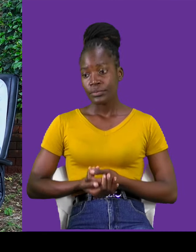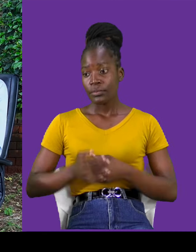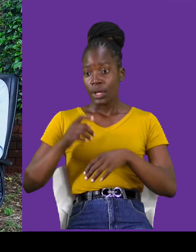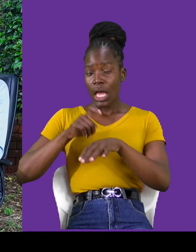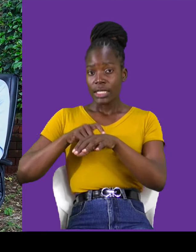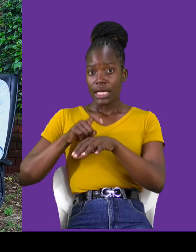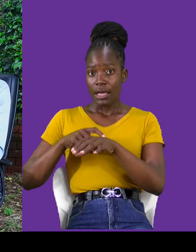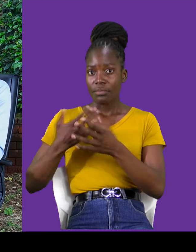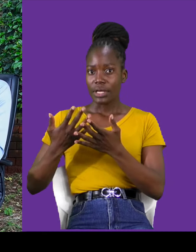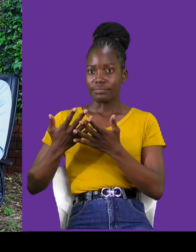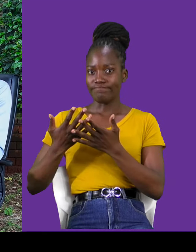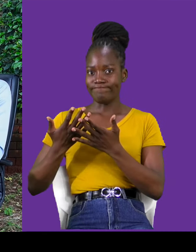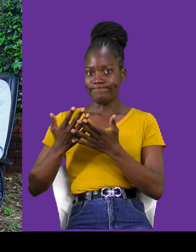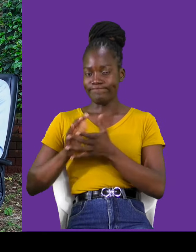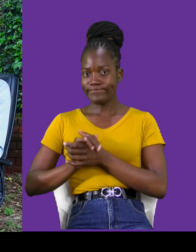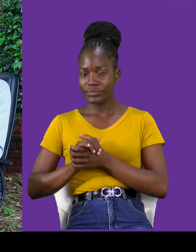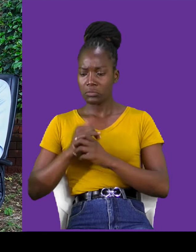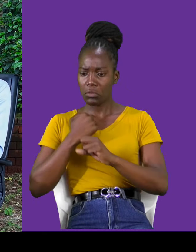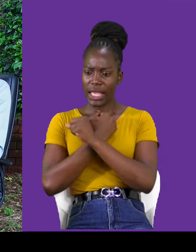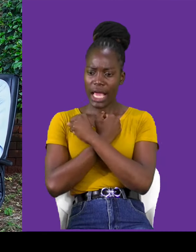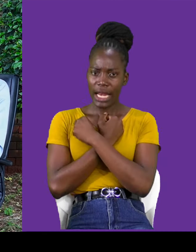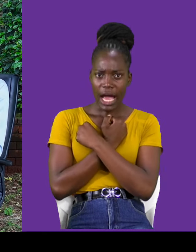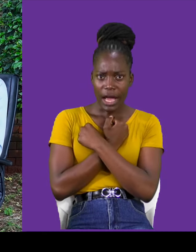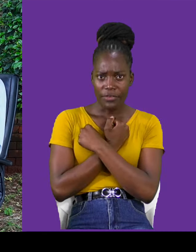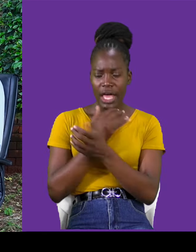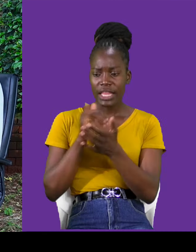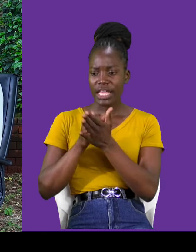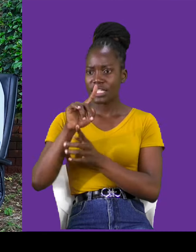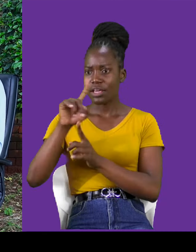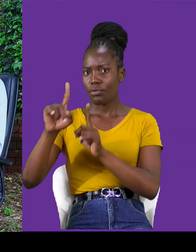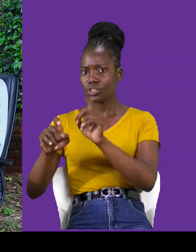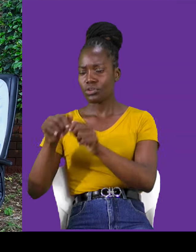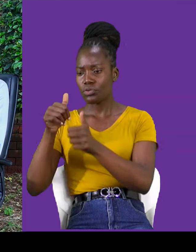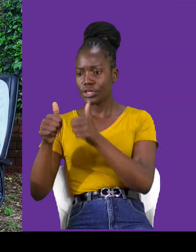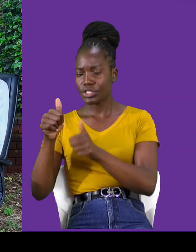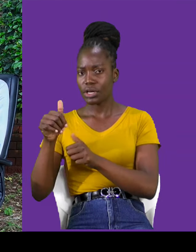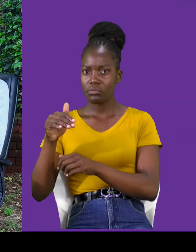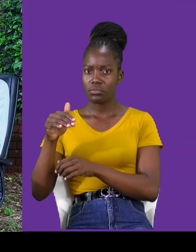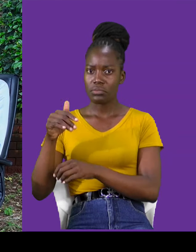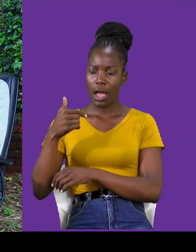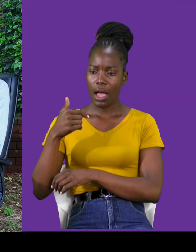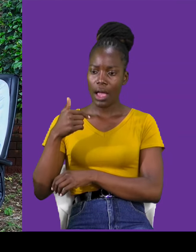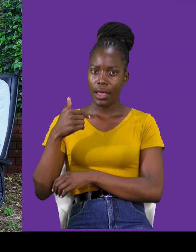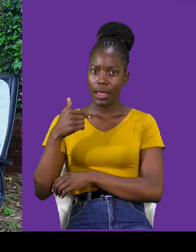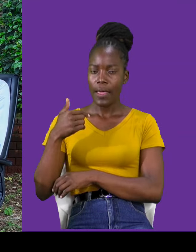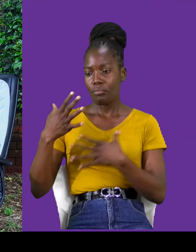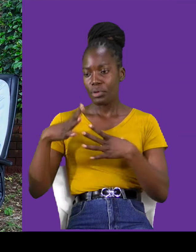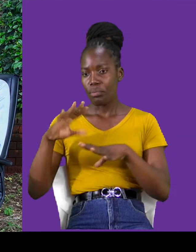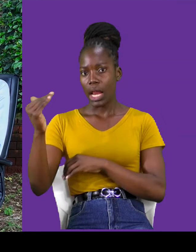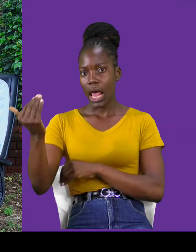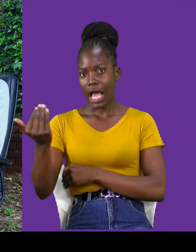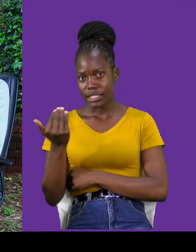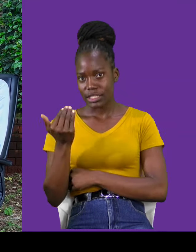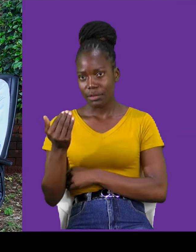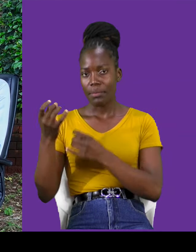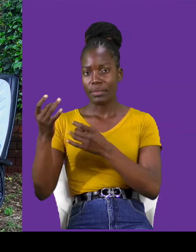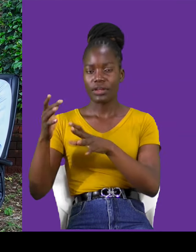intimacy, or those are the questions that actually I ask, I get asked most of the time. Like,